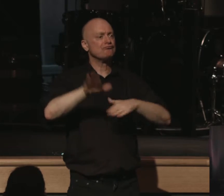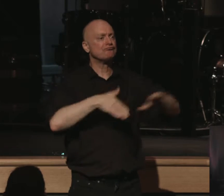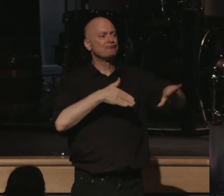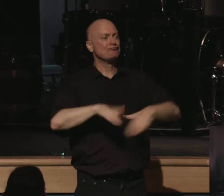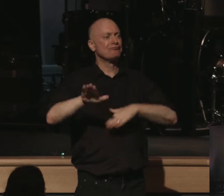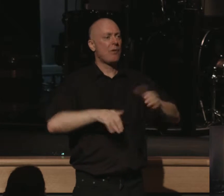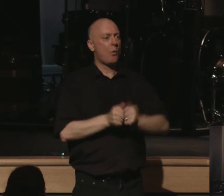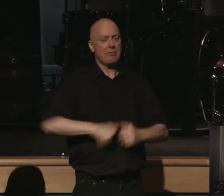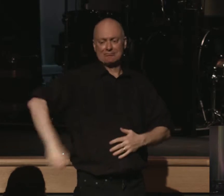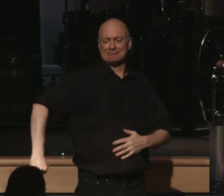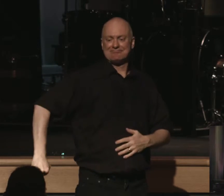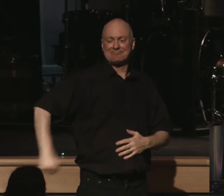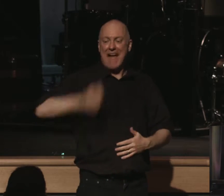with your husband or your wife,